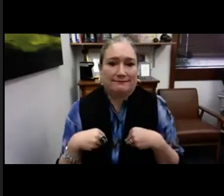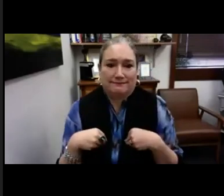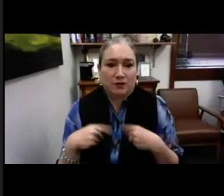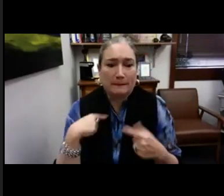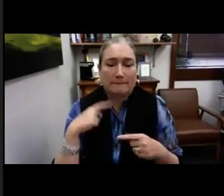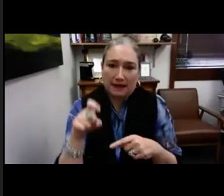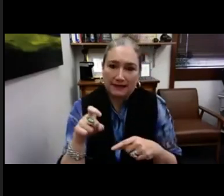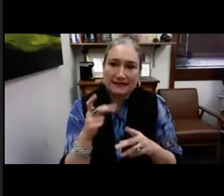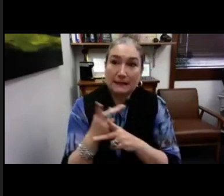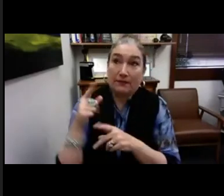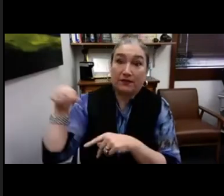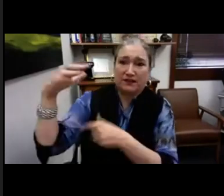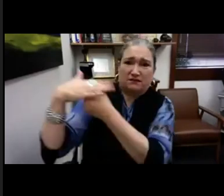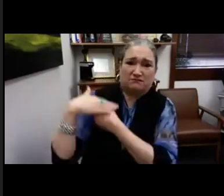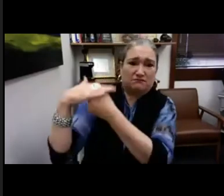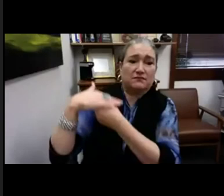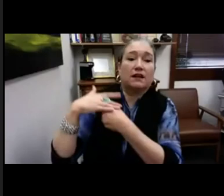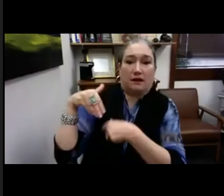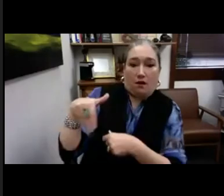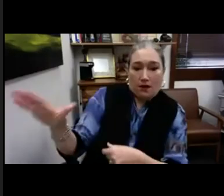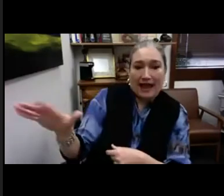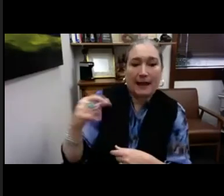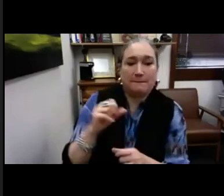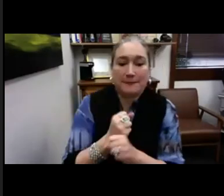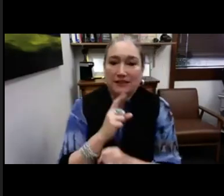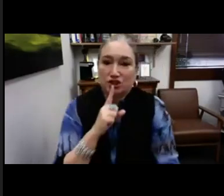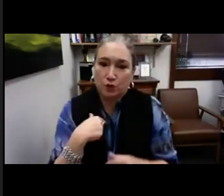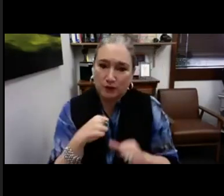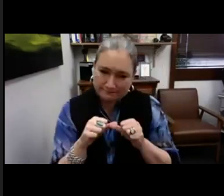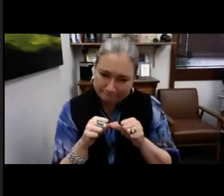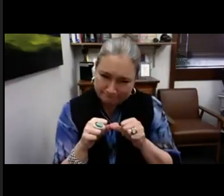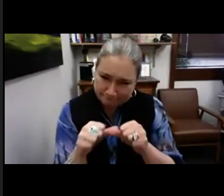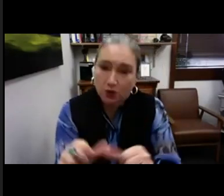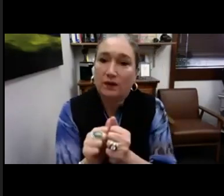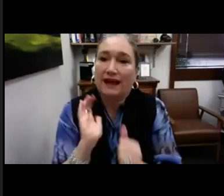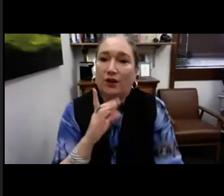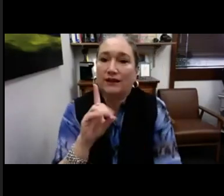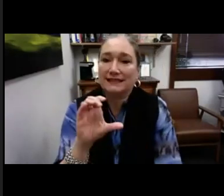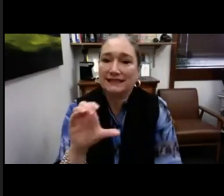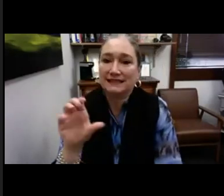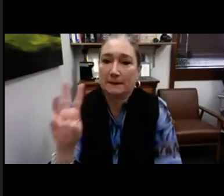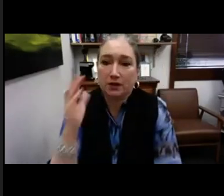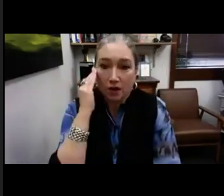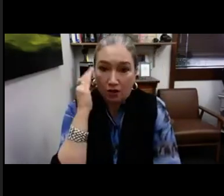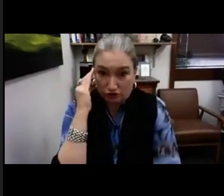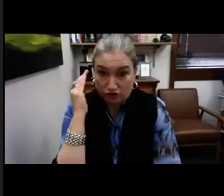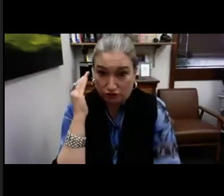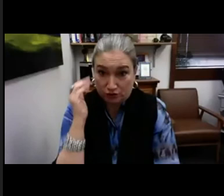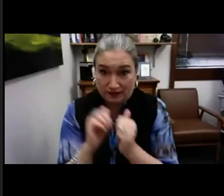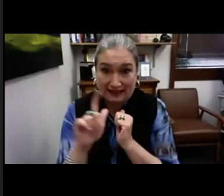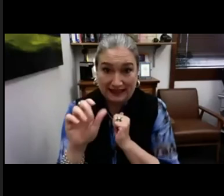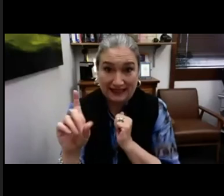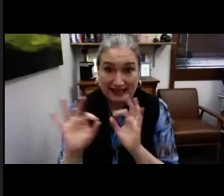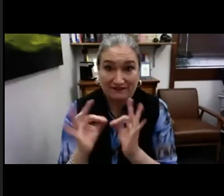When we will always be faced with resistance, but we cannot tolerate it. So we must keep the aggressors at bay